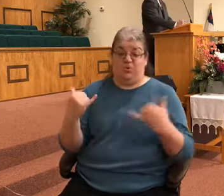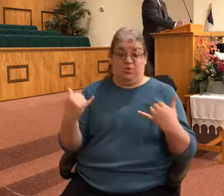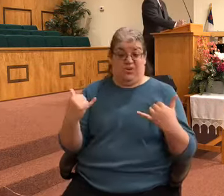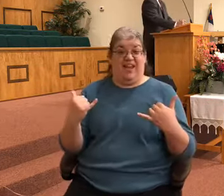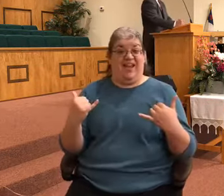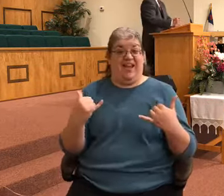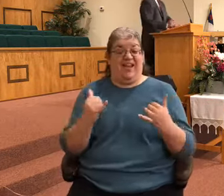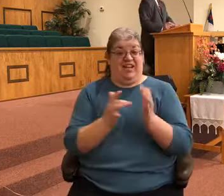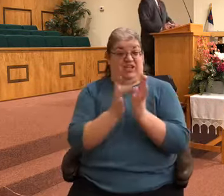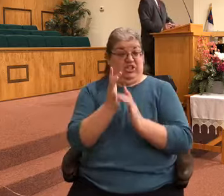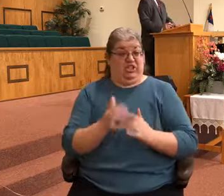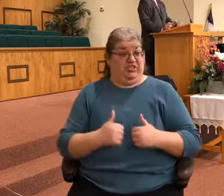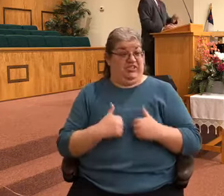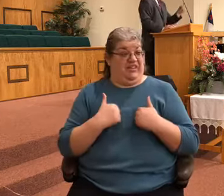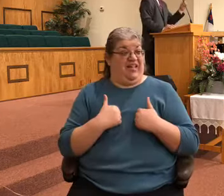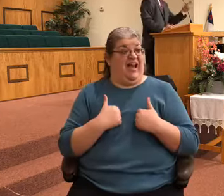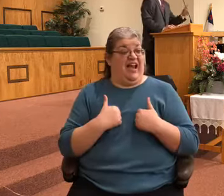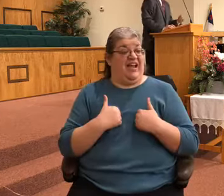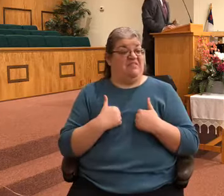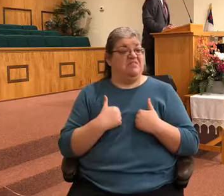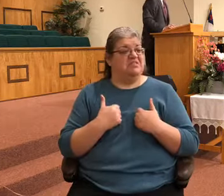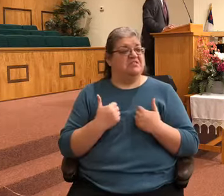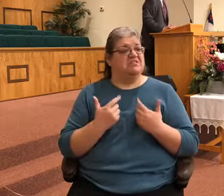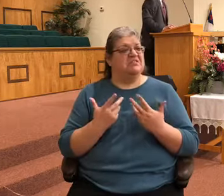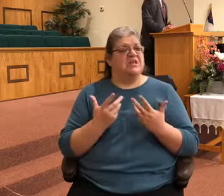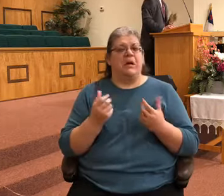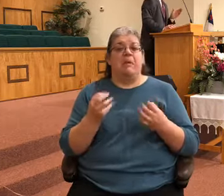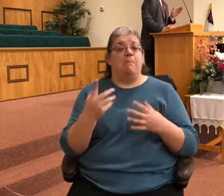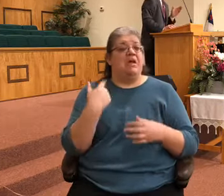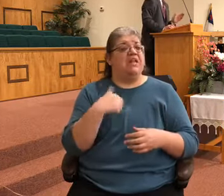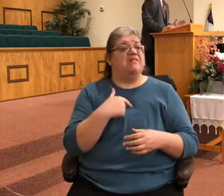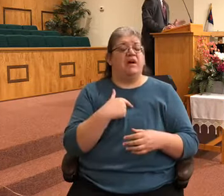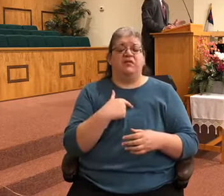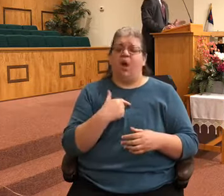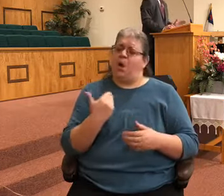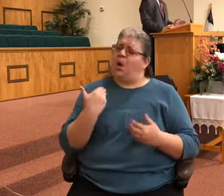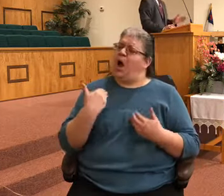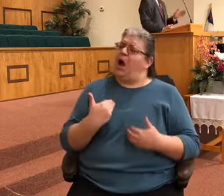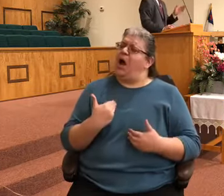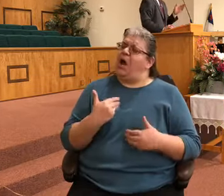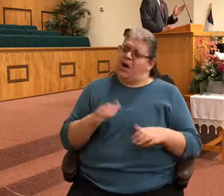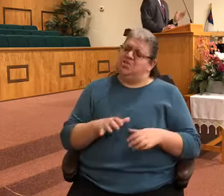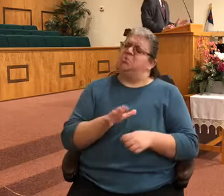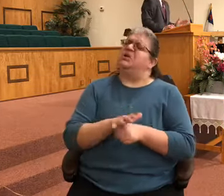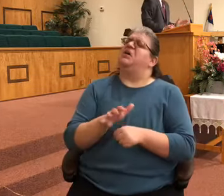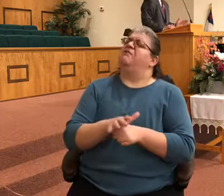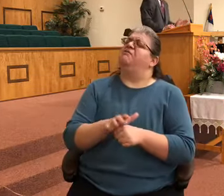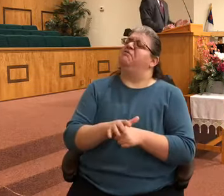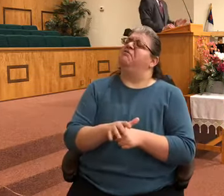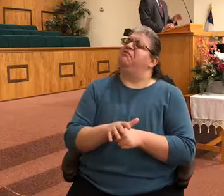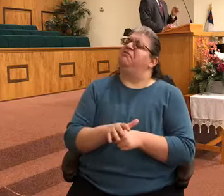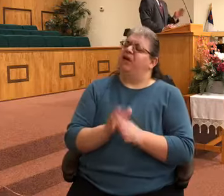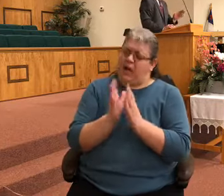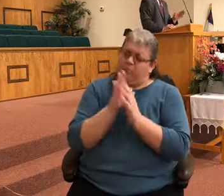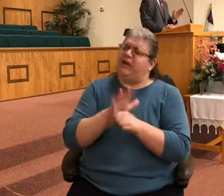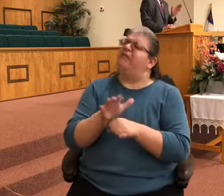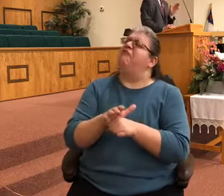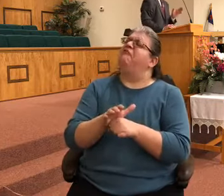us feel good about ourselves but not give us victory over personal sin, not help us to live holy, and certainly not make an